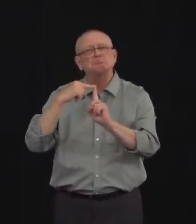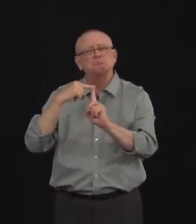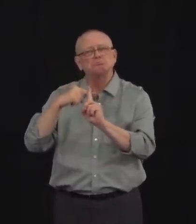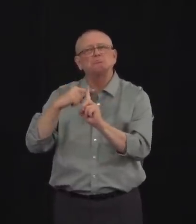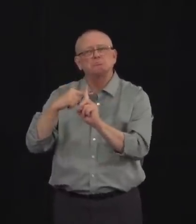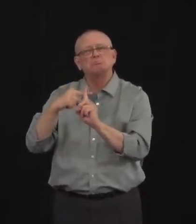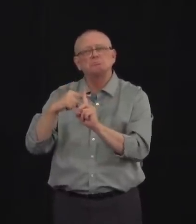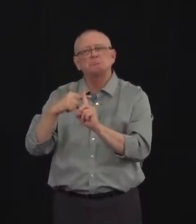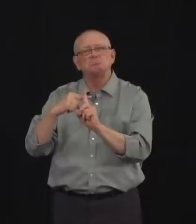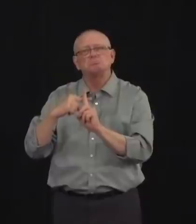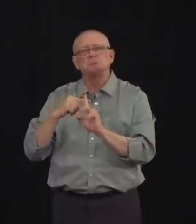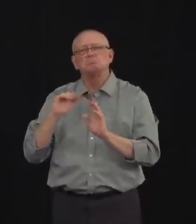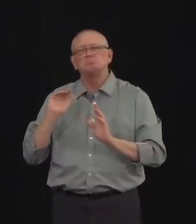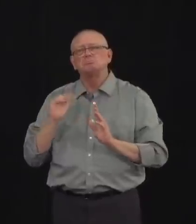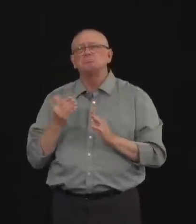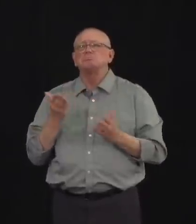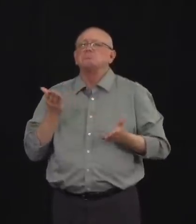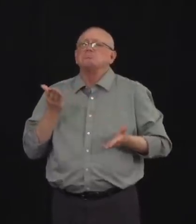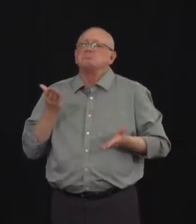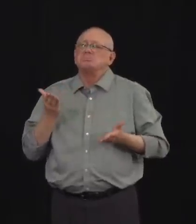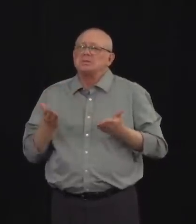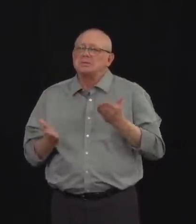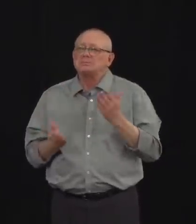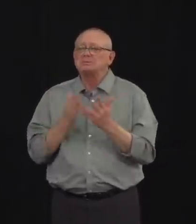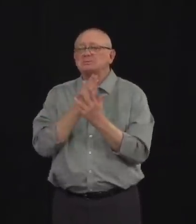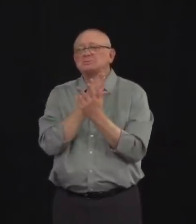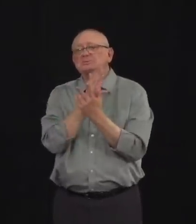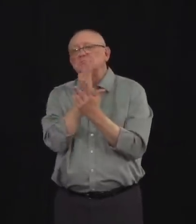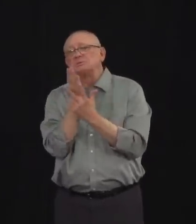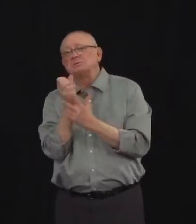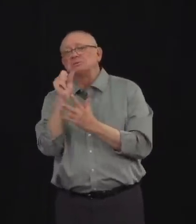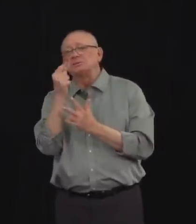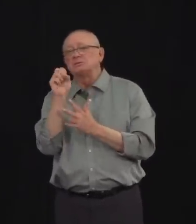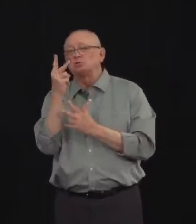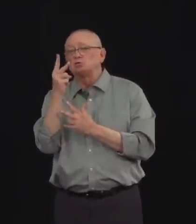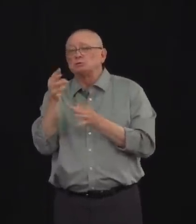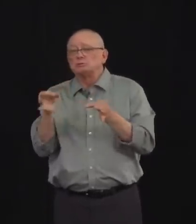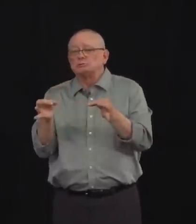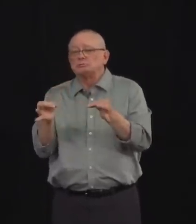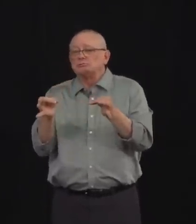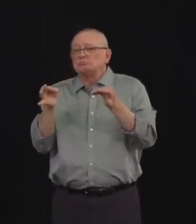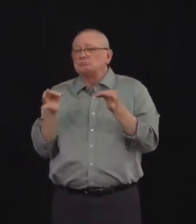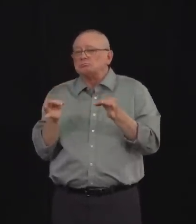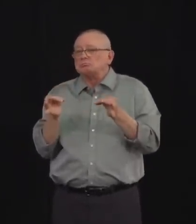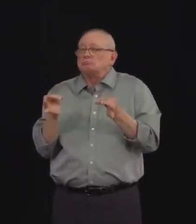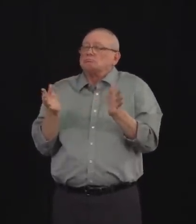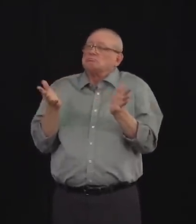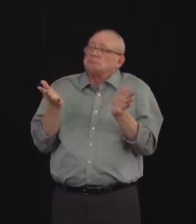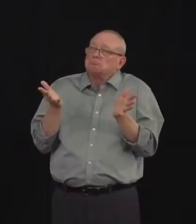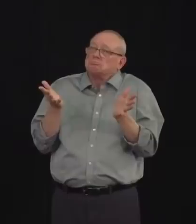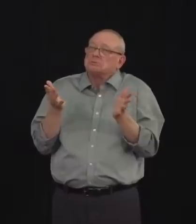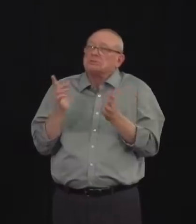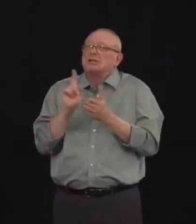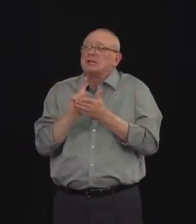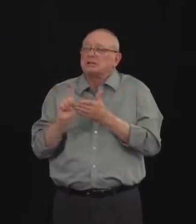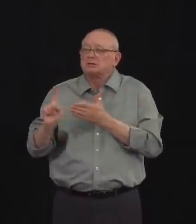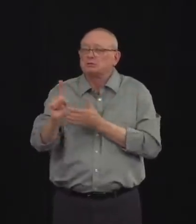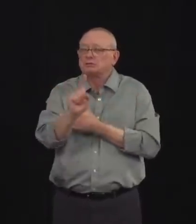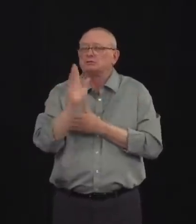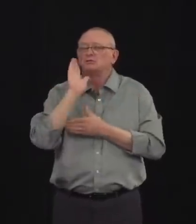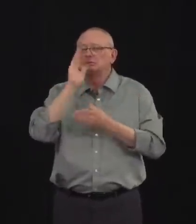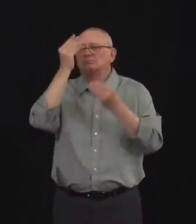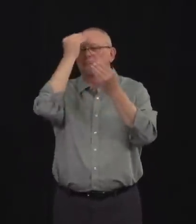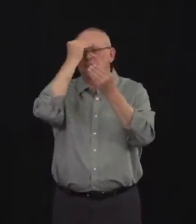we can advance the date of Stage 2, but again, a final decision won't be made until next week. With respect to the hospitalizations, there has been an